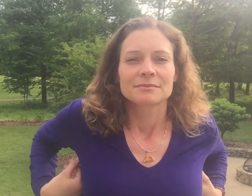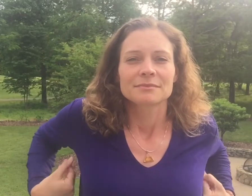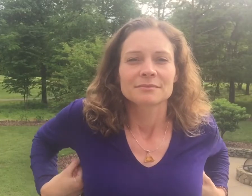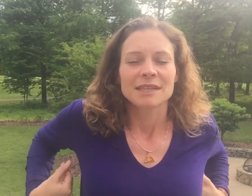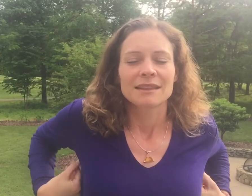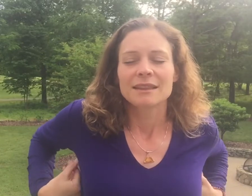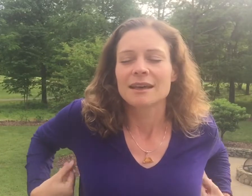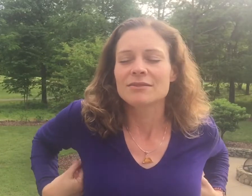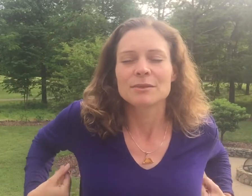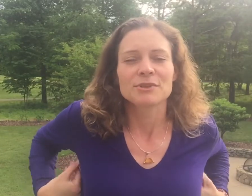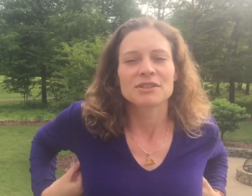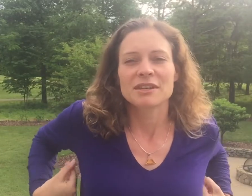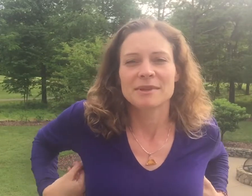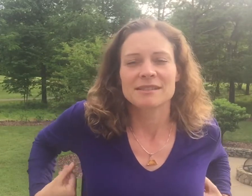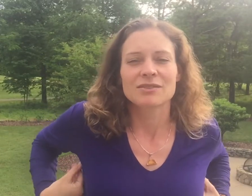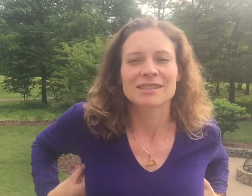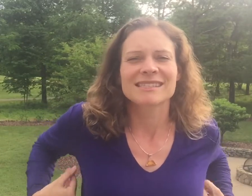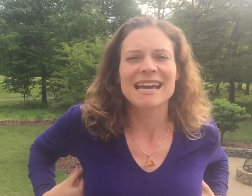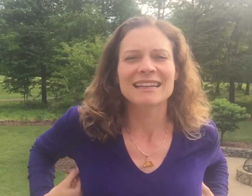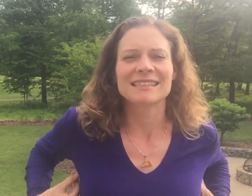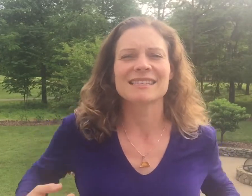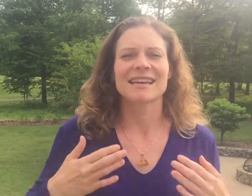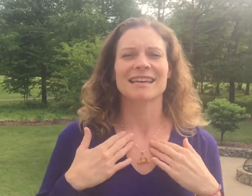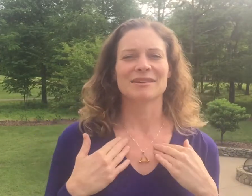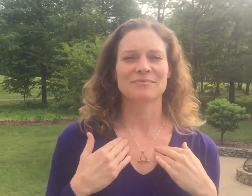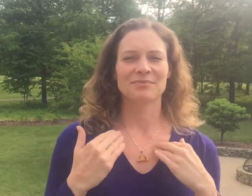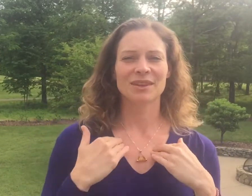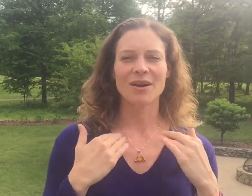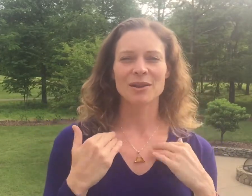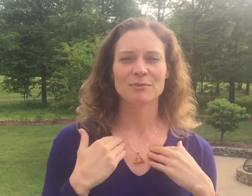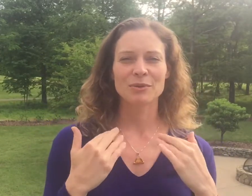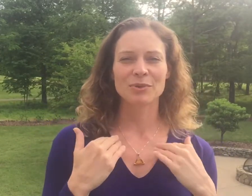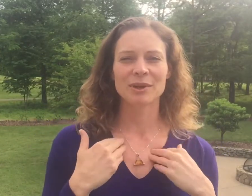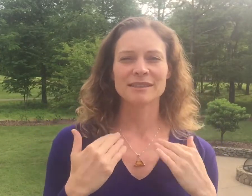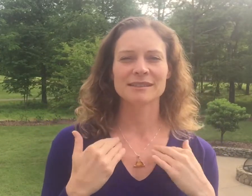I love and appreciate myself exactly as I am. Collarbone points.